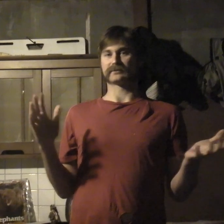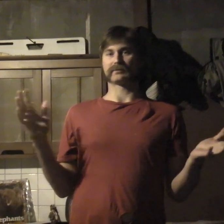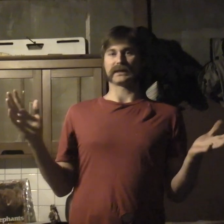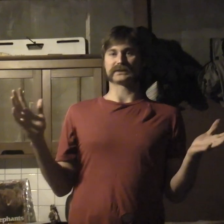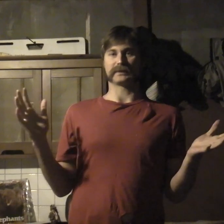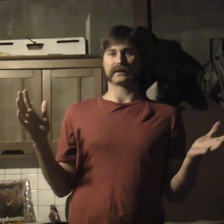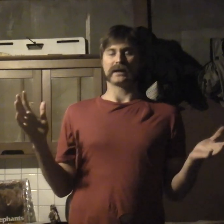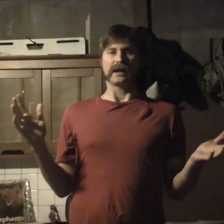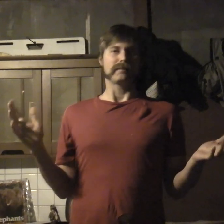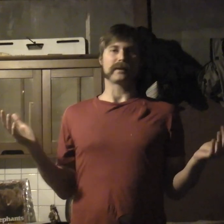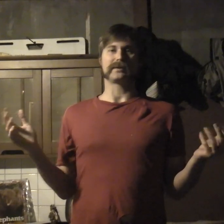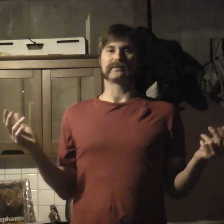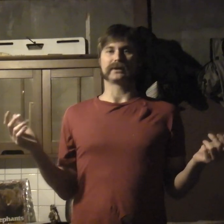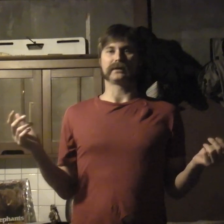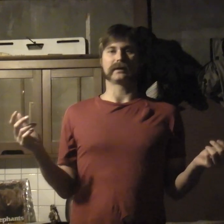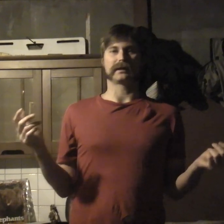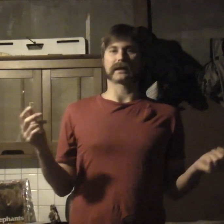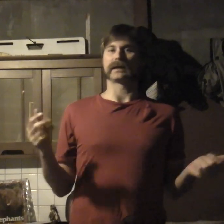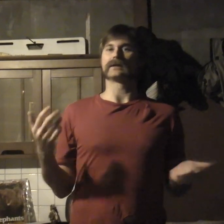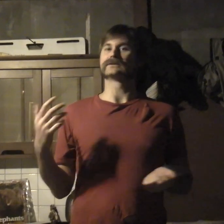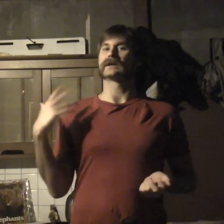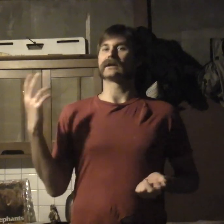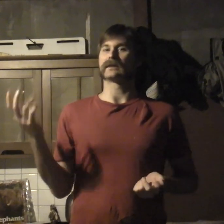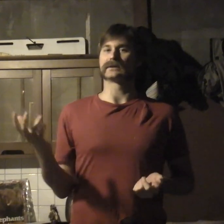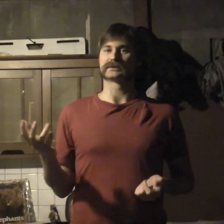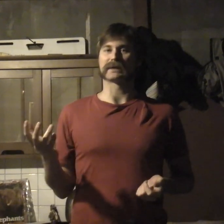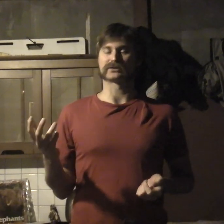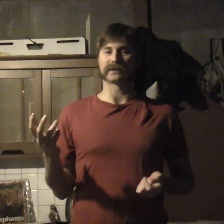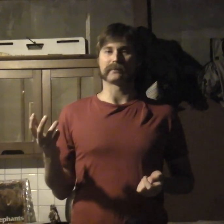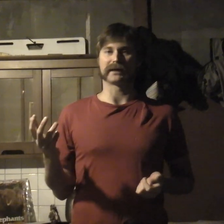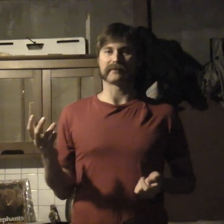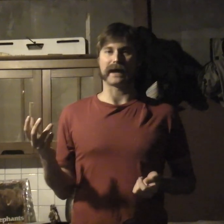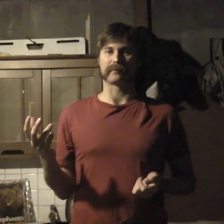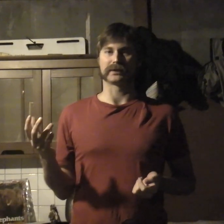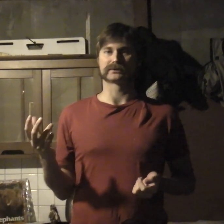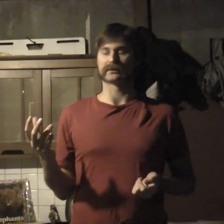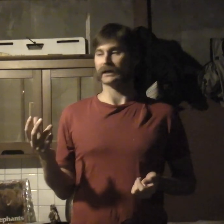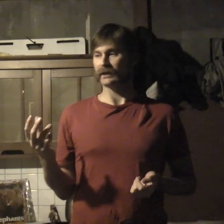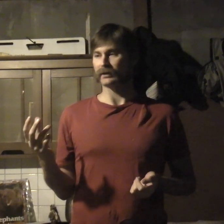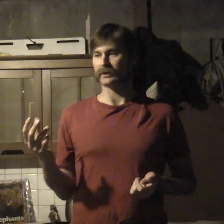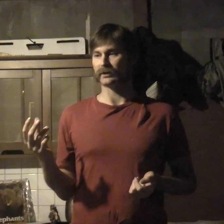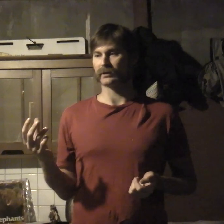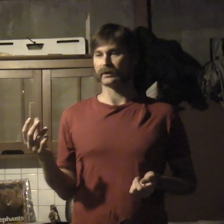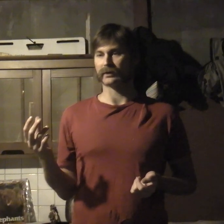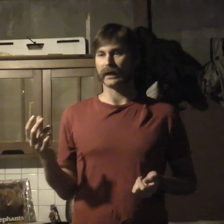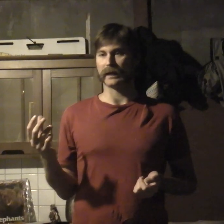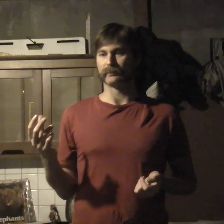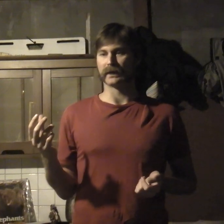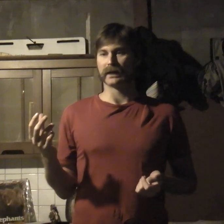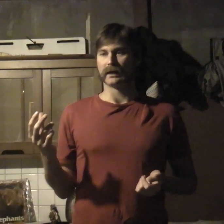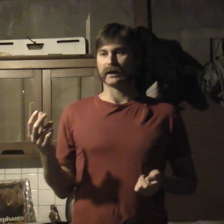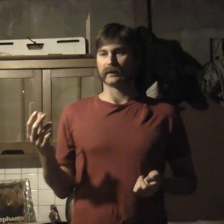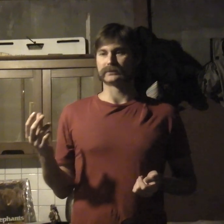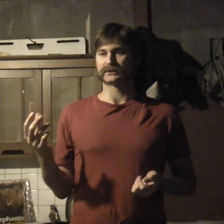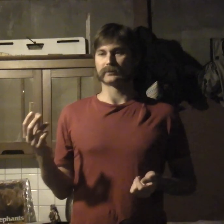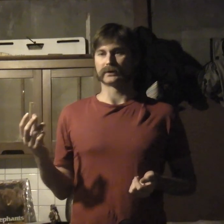of placement. And maybe even like anything special that might have happened. So, like I know in an earlier game someone